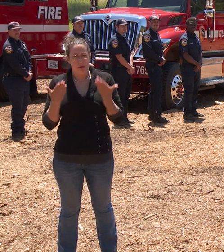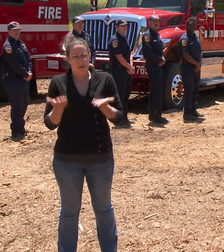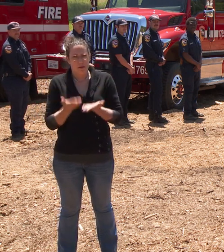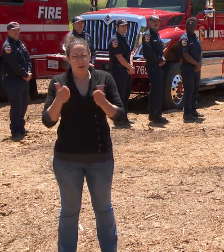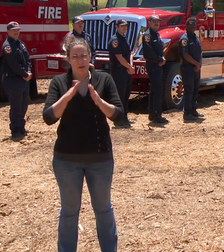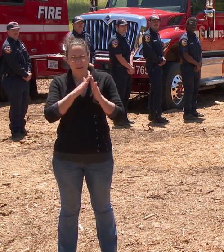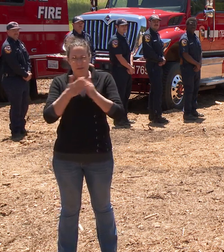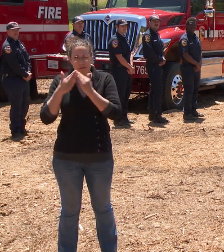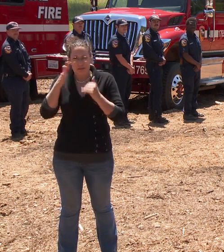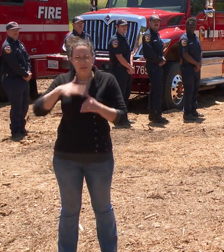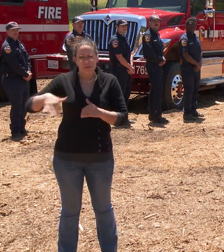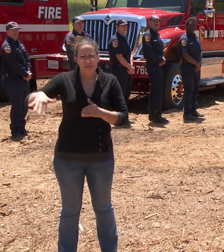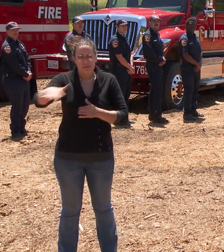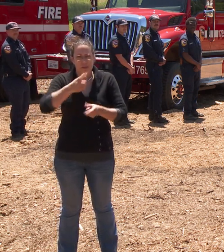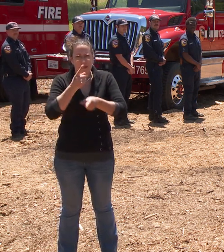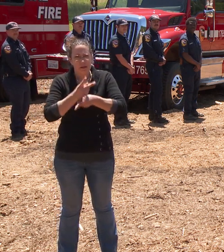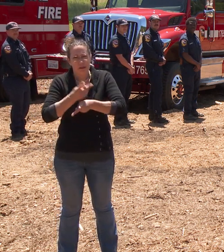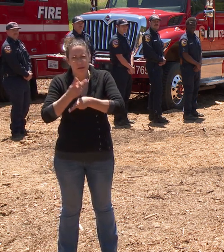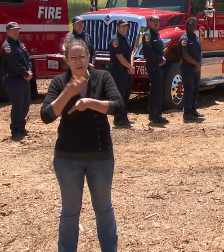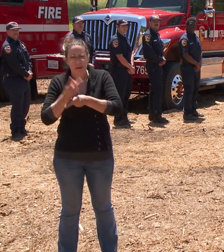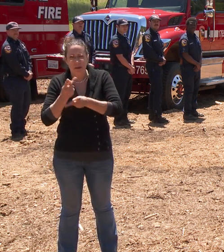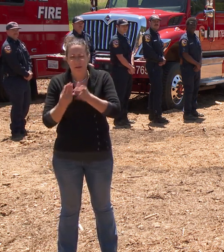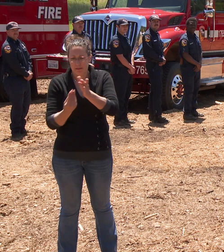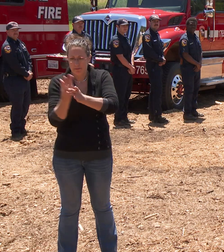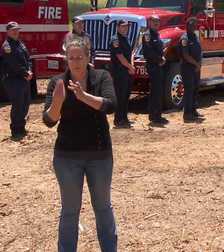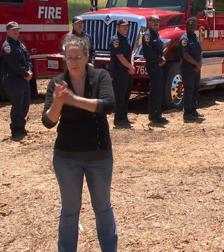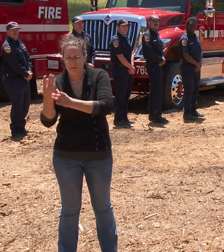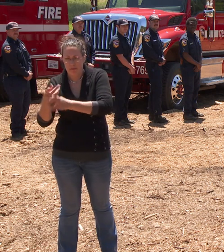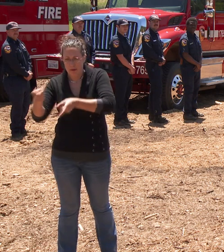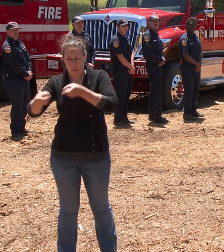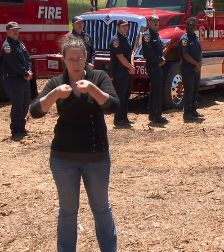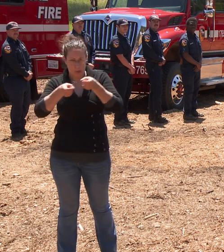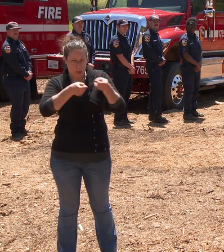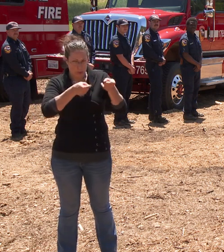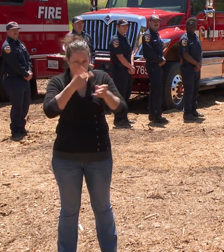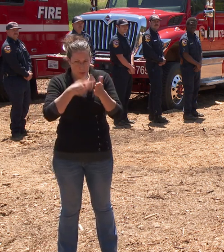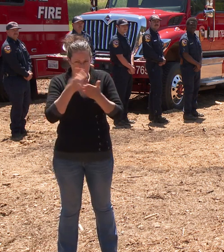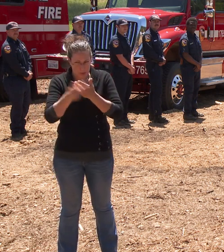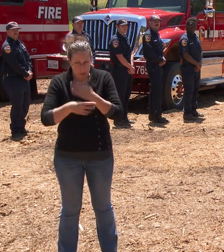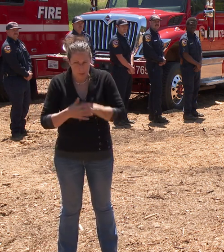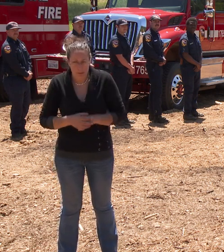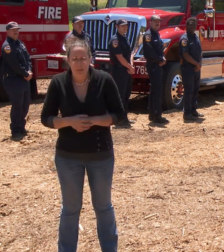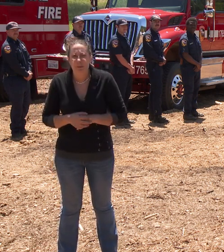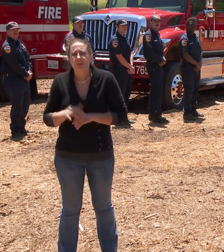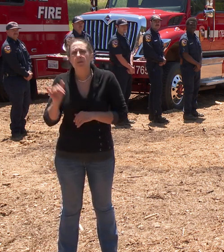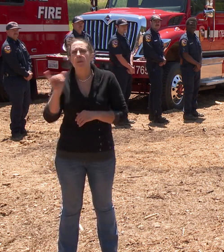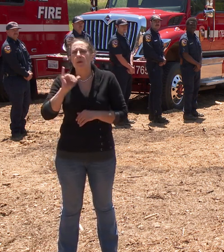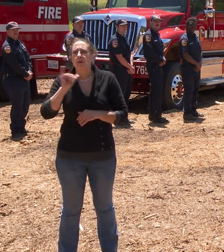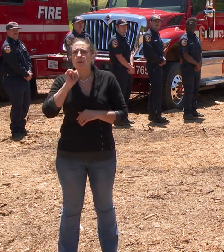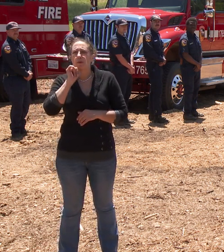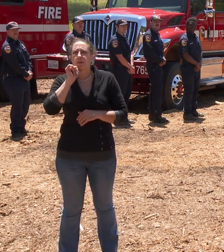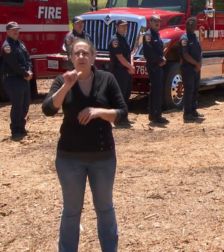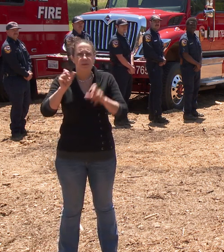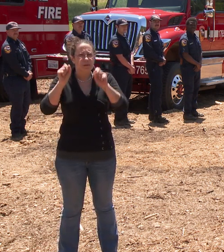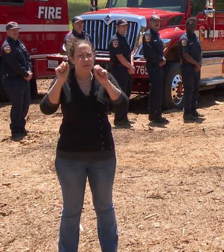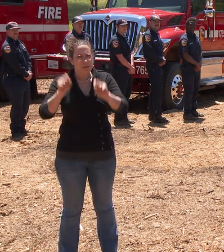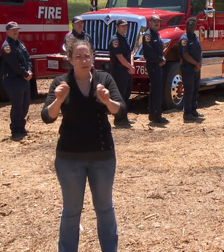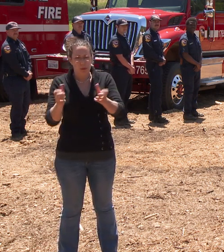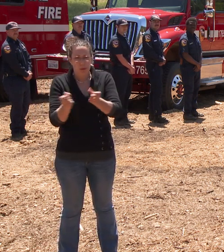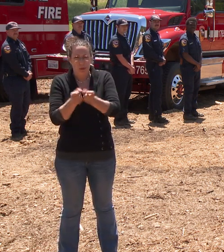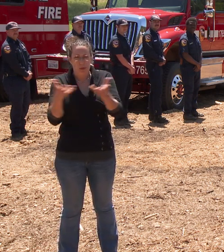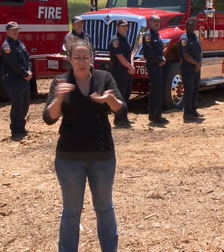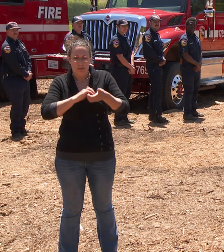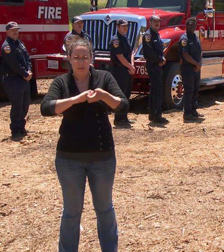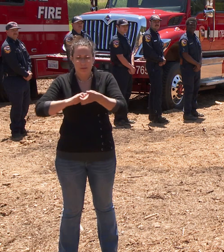vegetation management and vegetation treatment programs. They also wouldn't have been possible without the relationships that we have with